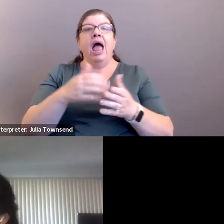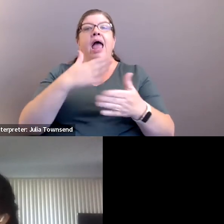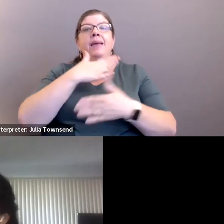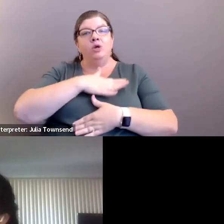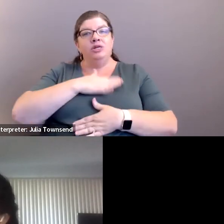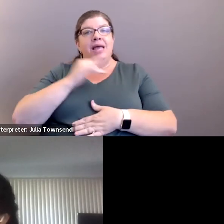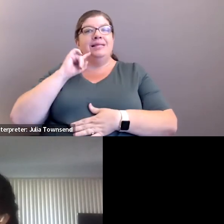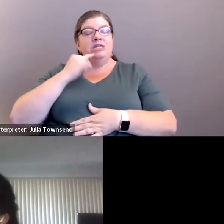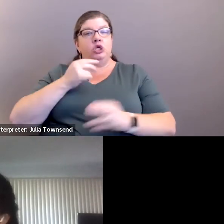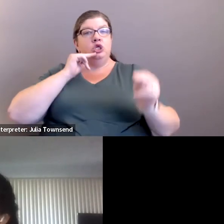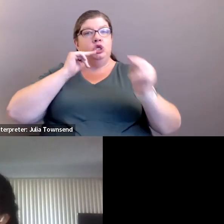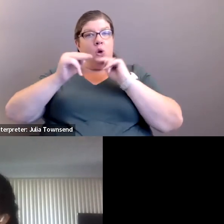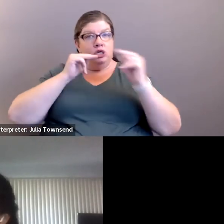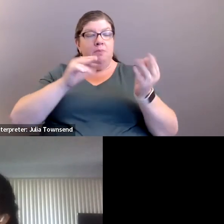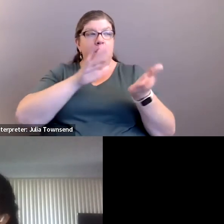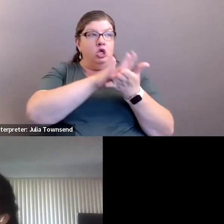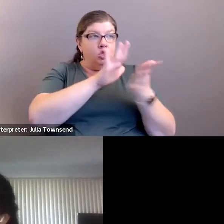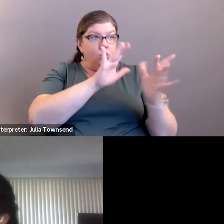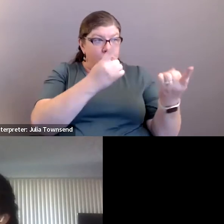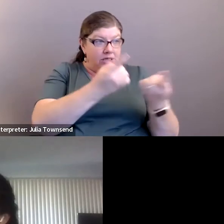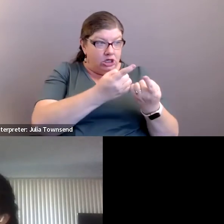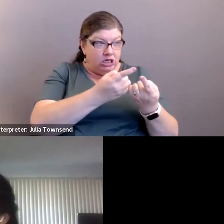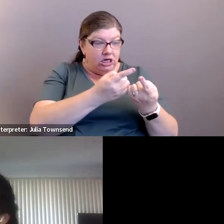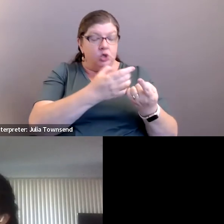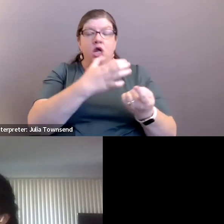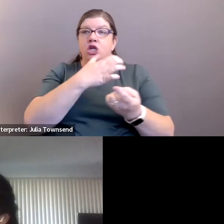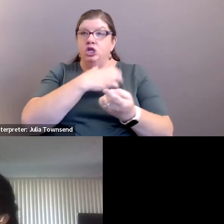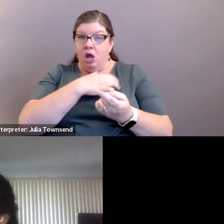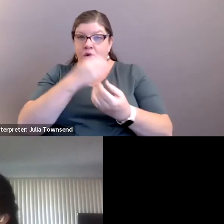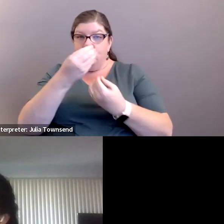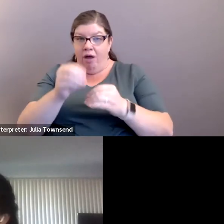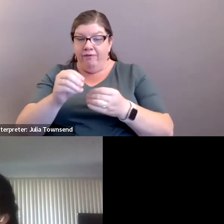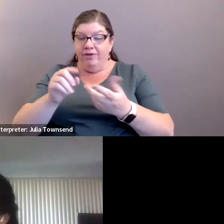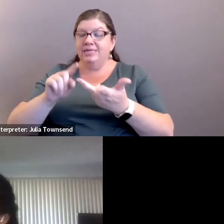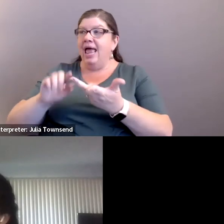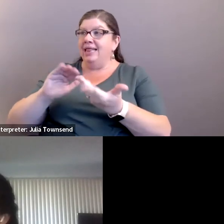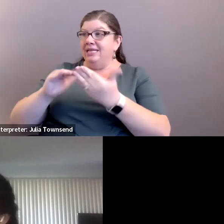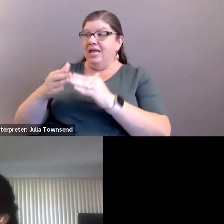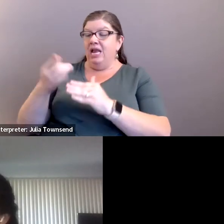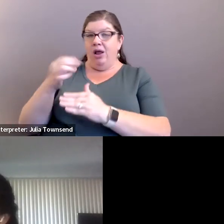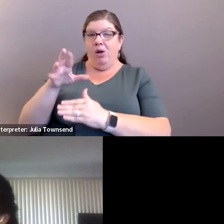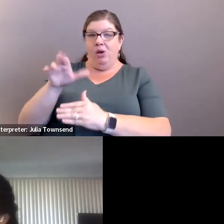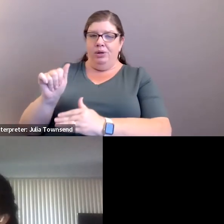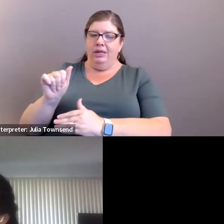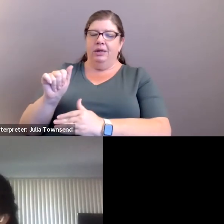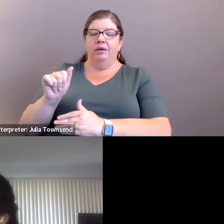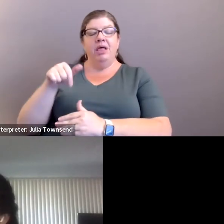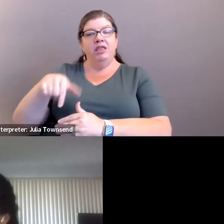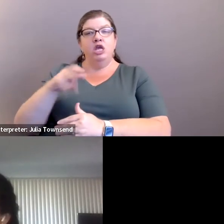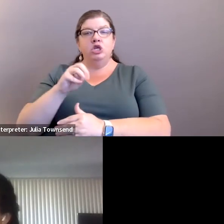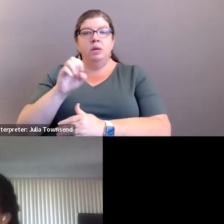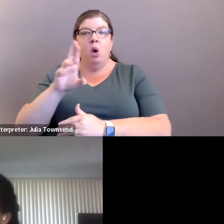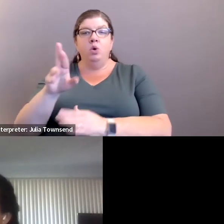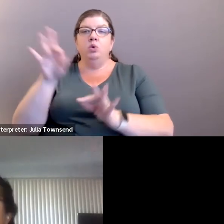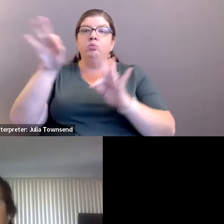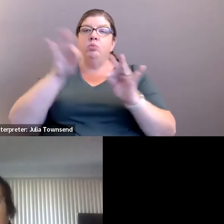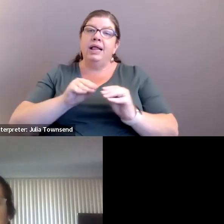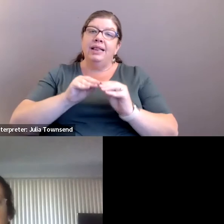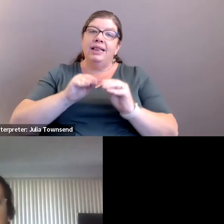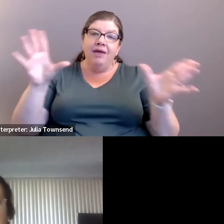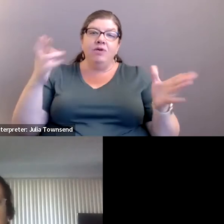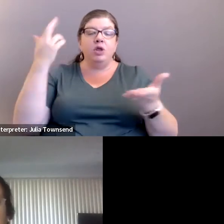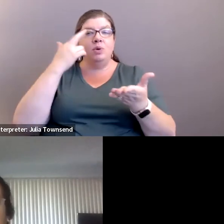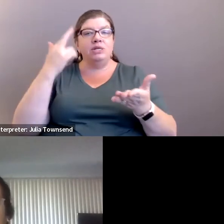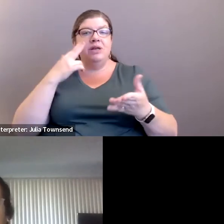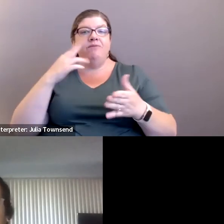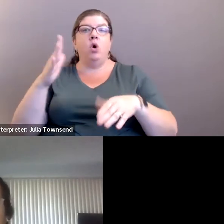negotiations between the school district, the sheriff's office, and the city of Goleta. This MOU clarifies the reasons